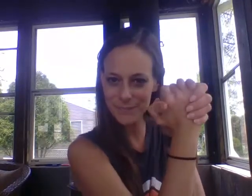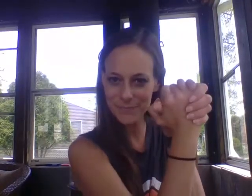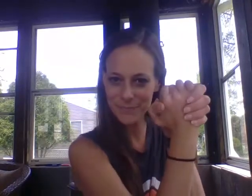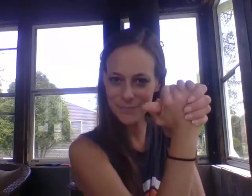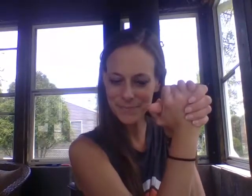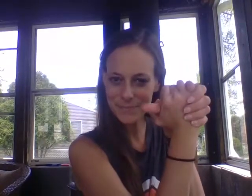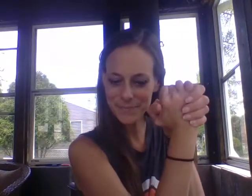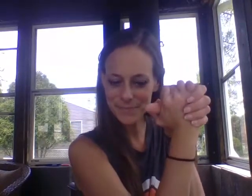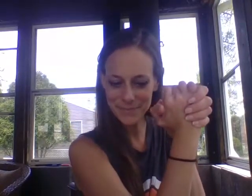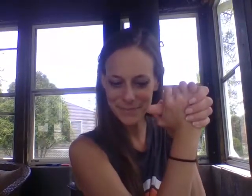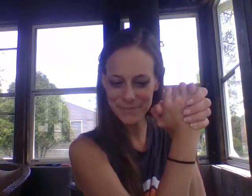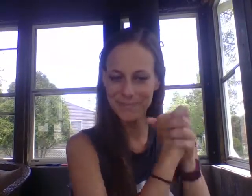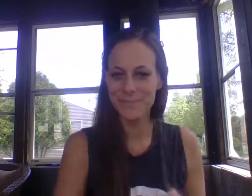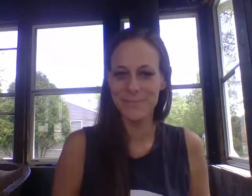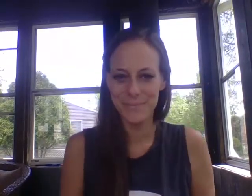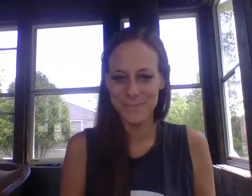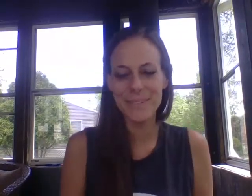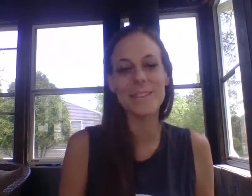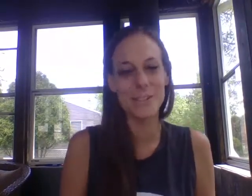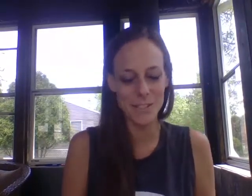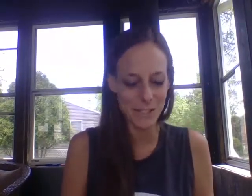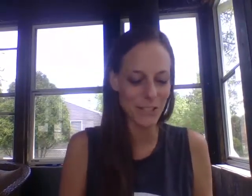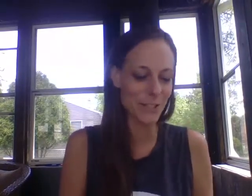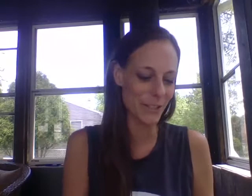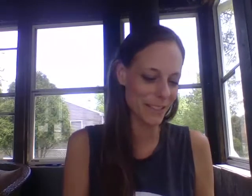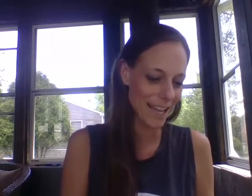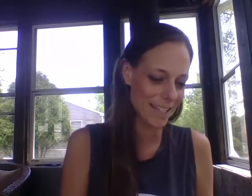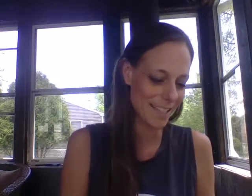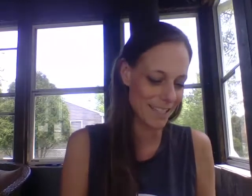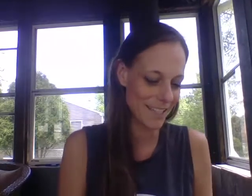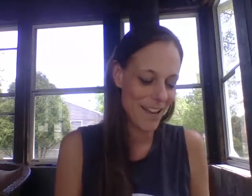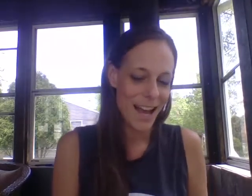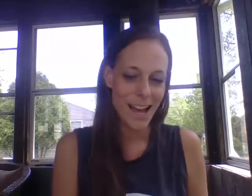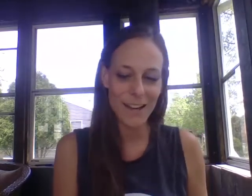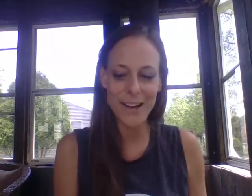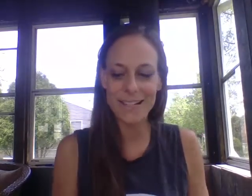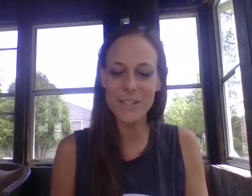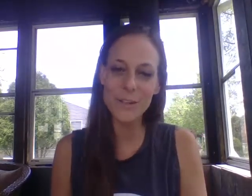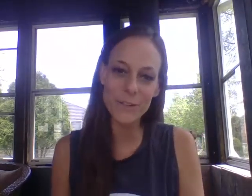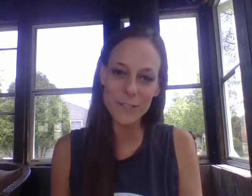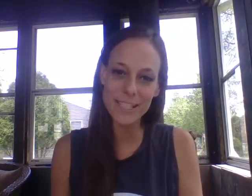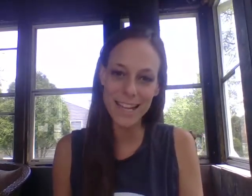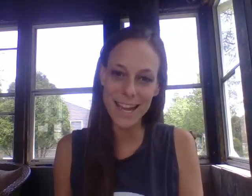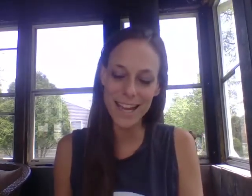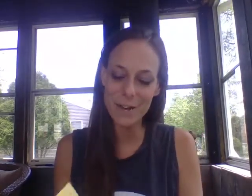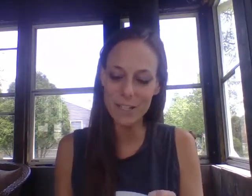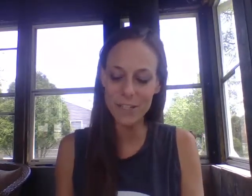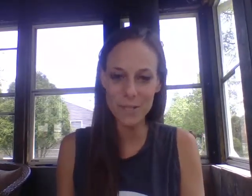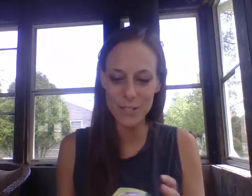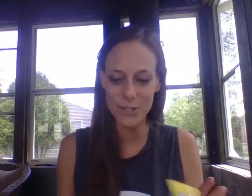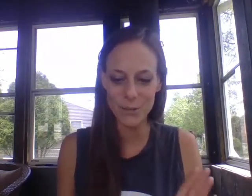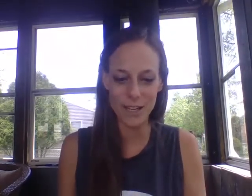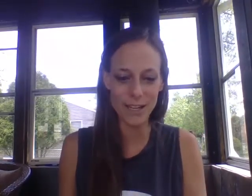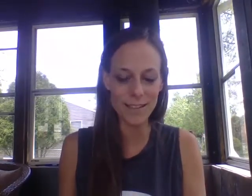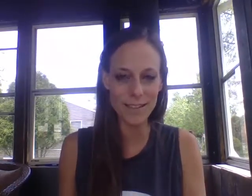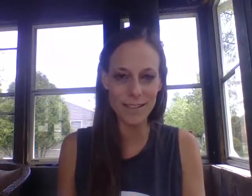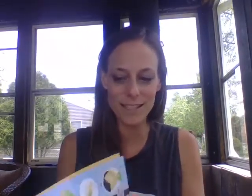it was a turtle excellent all right so for today we're gonna be doing the